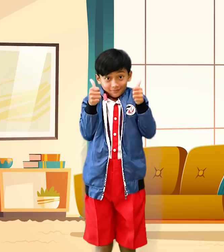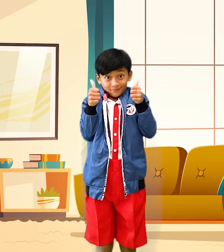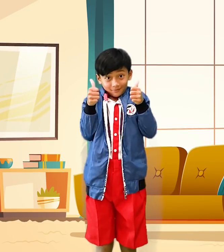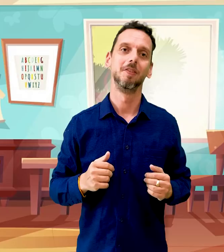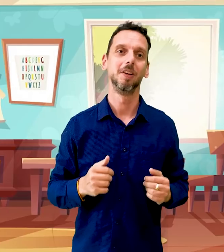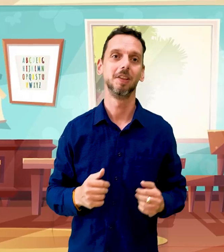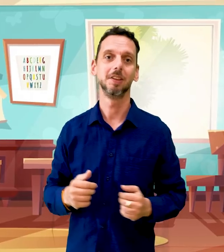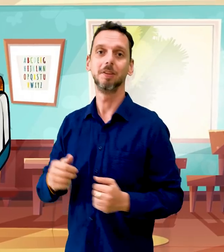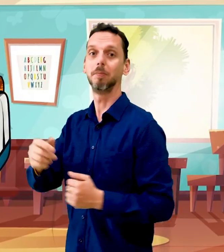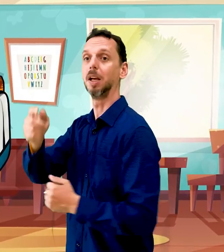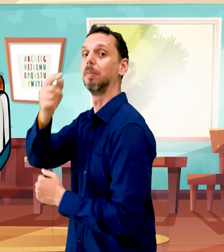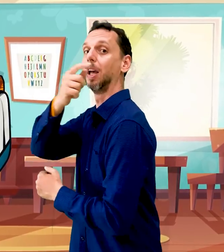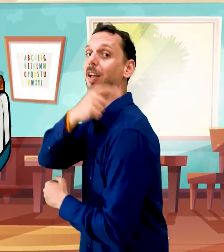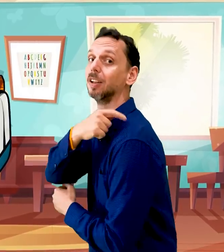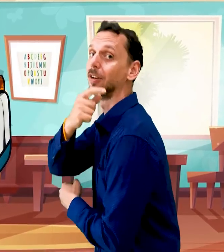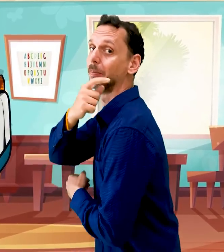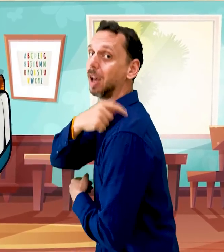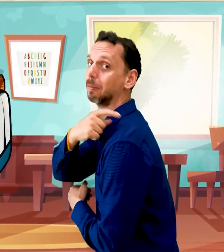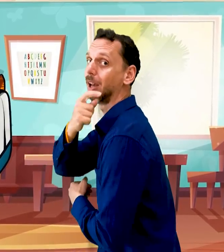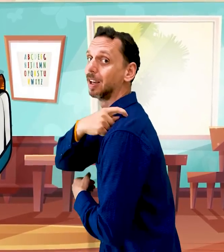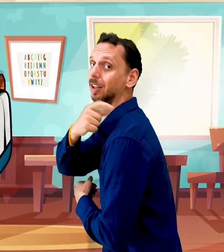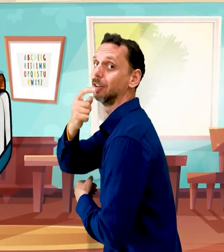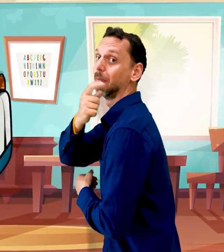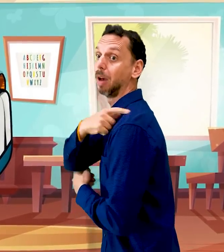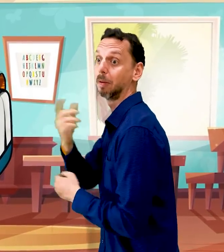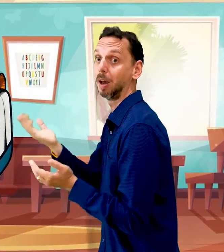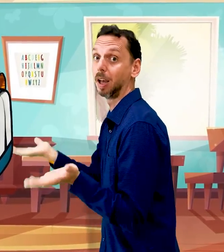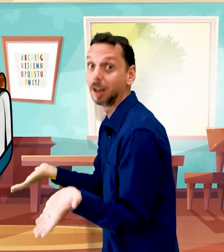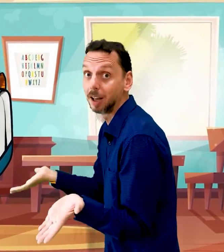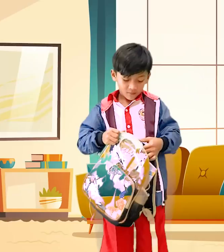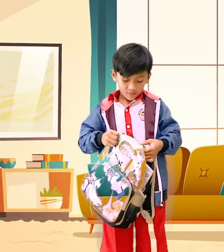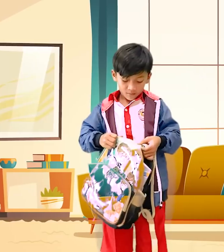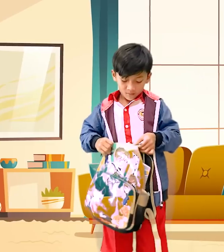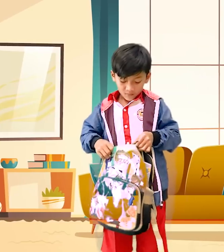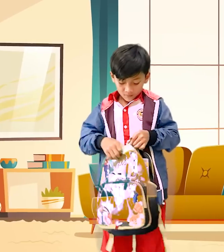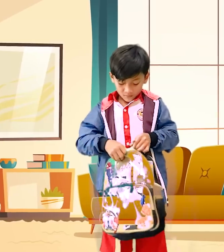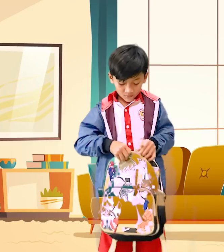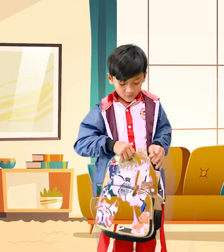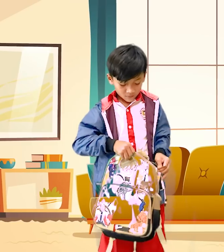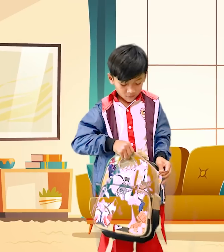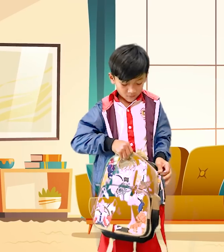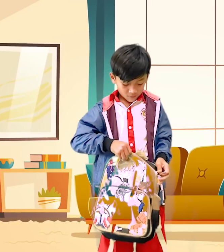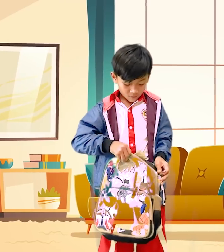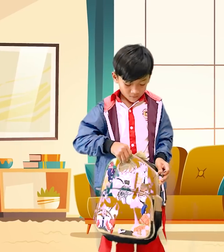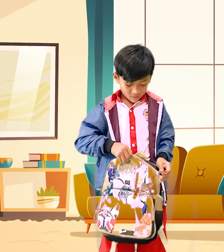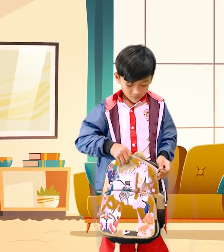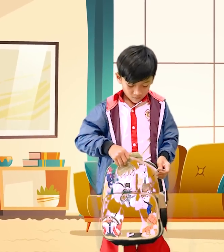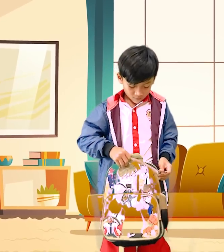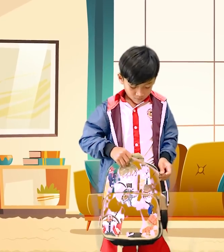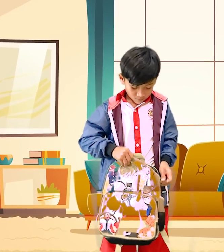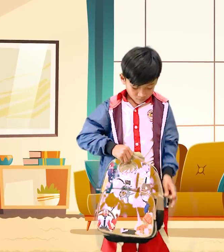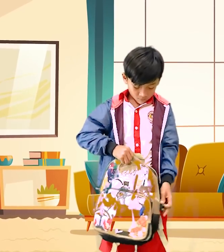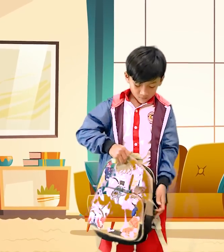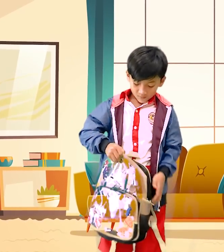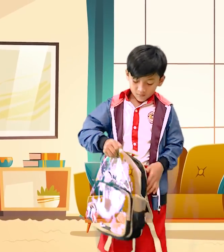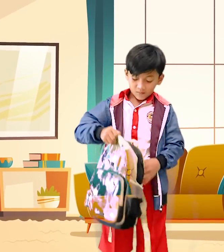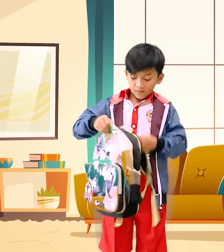Where is your backpack, your backpack, your backpack Go find your backpack, your backpack, your backpack